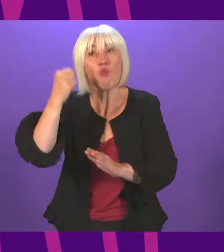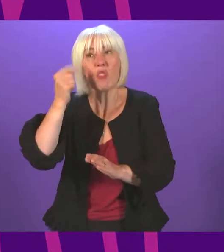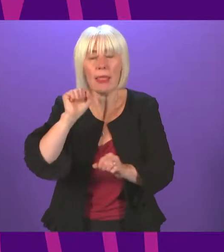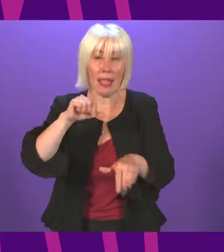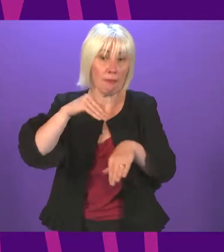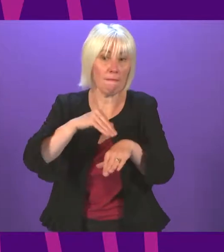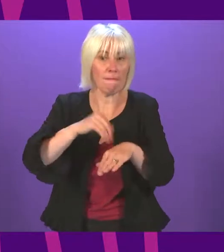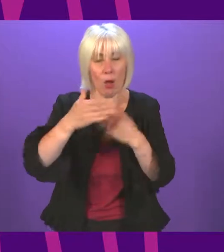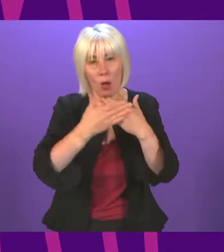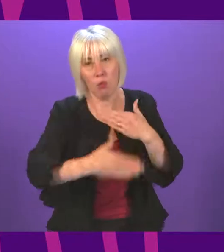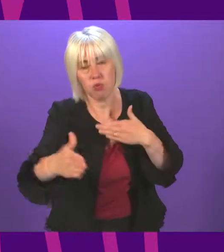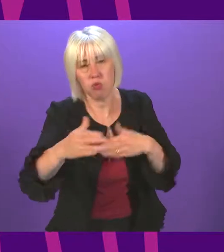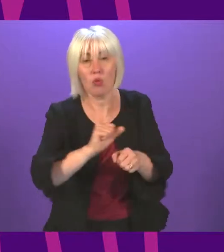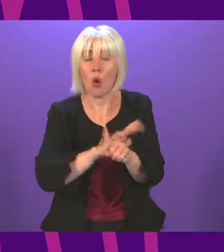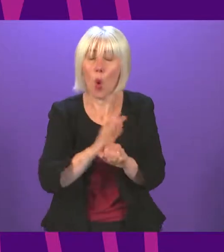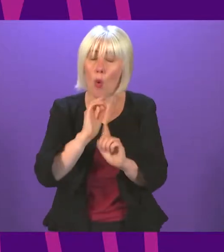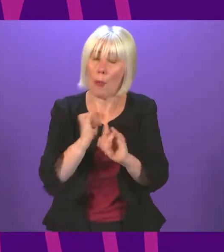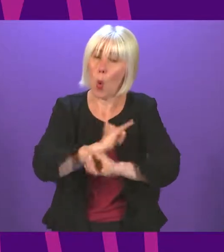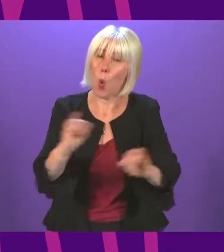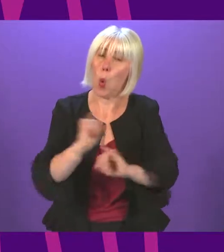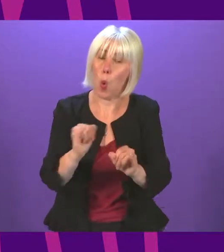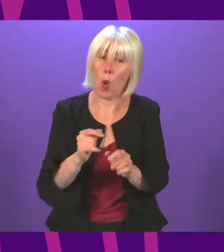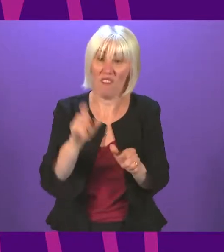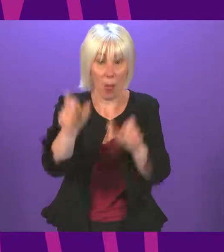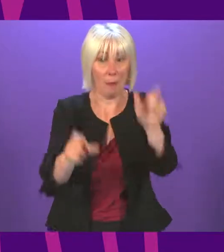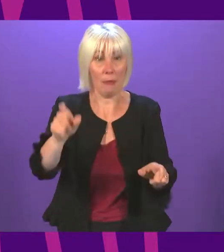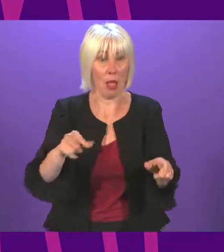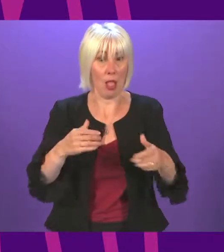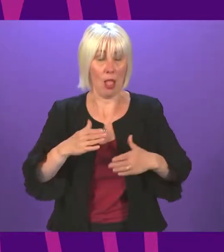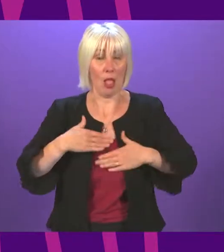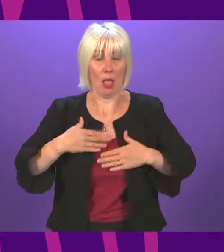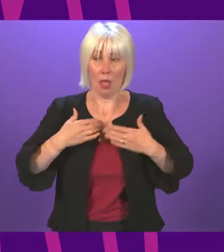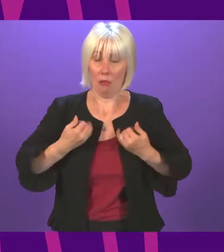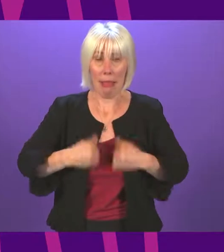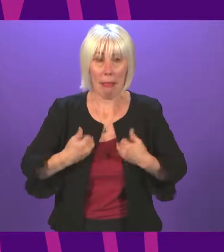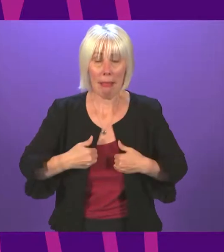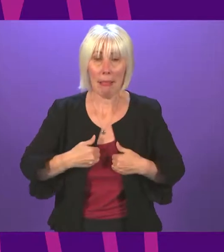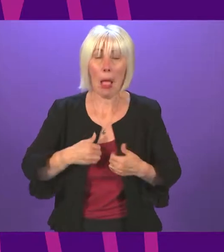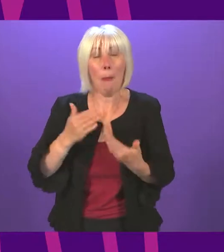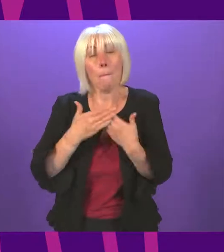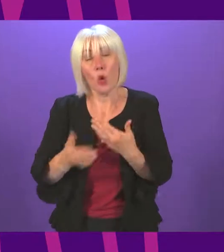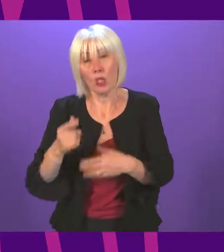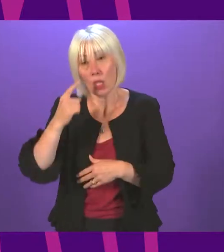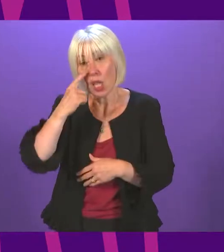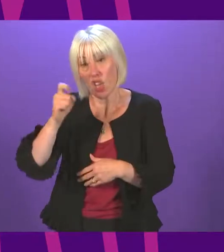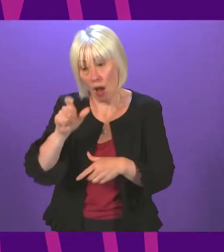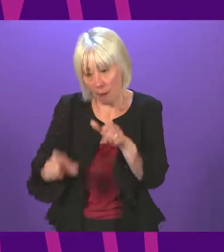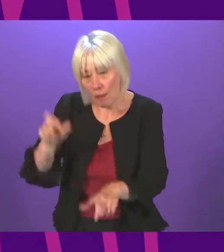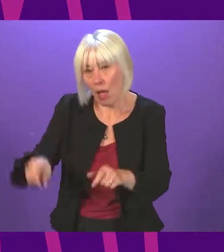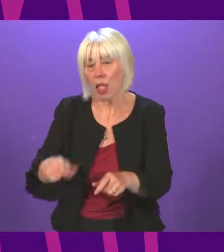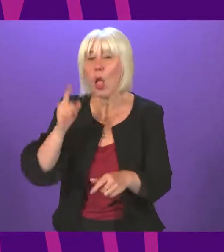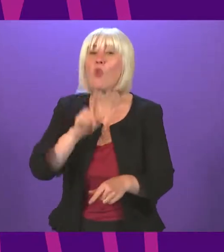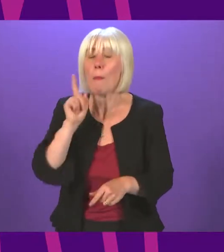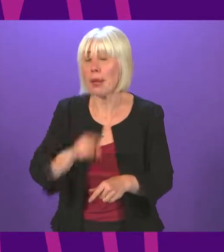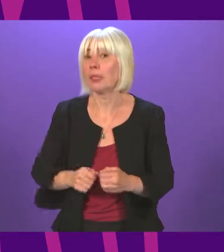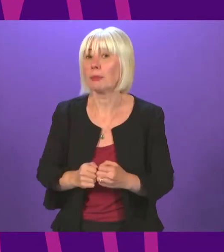complacency will be devastating, not least to those sufferers and those around them, particularly women and young people. Letting down young people has